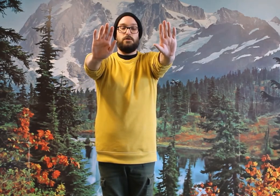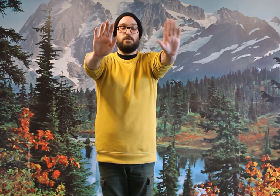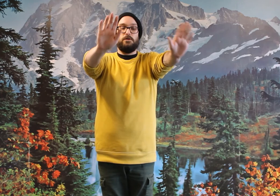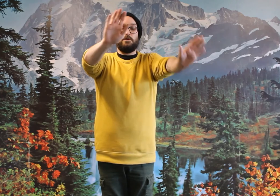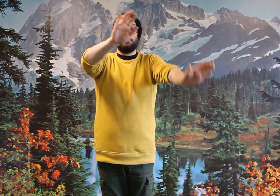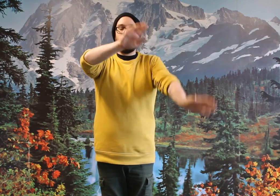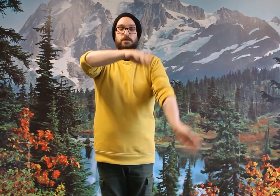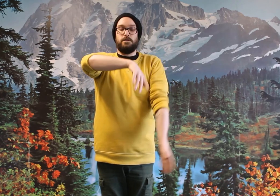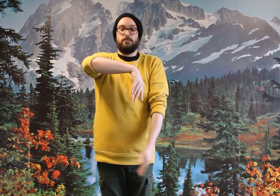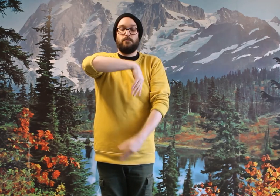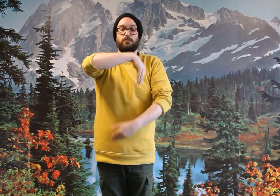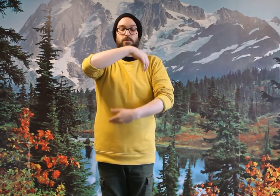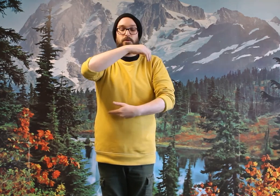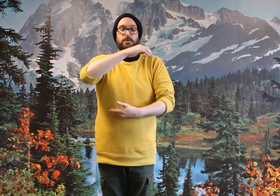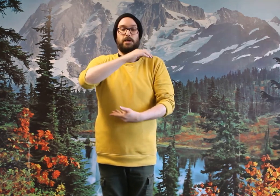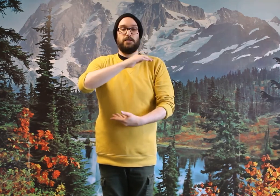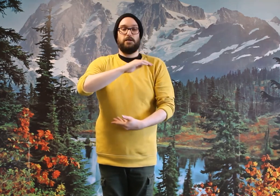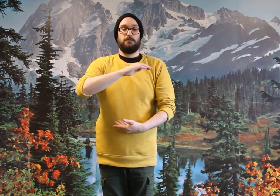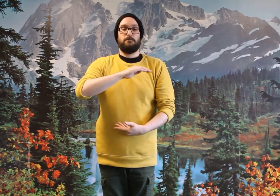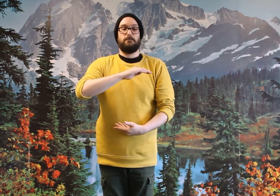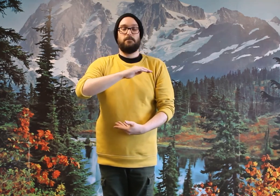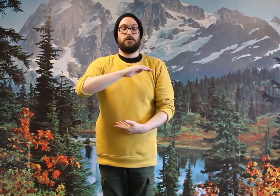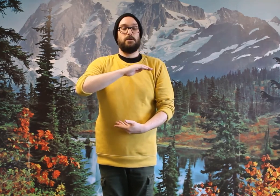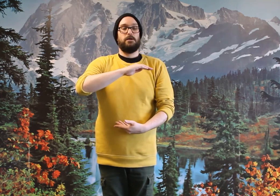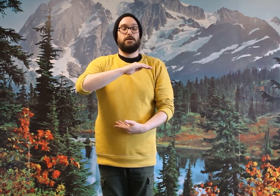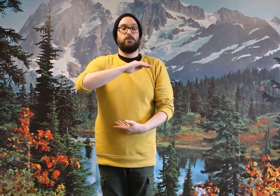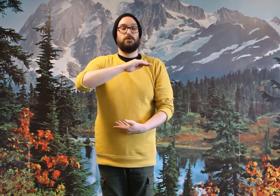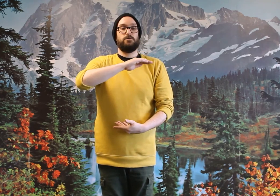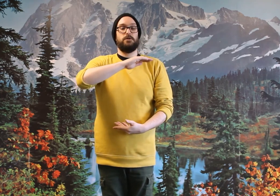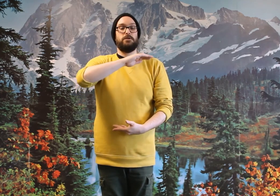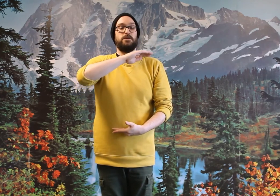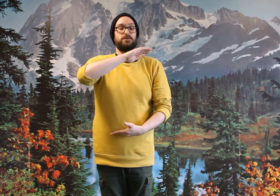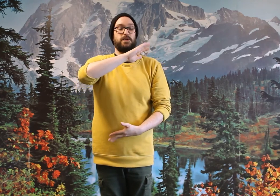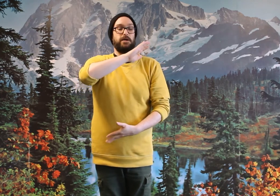And then bring it back in. Now we're going go on the other side.